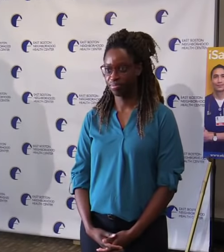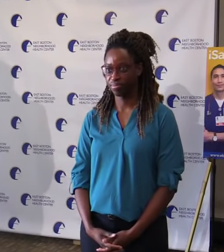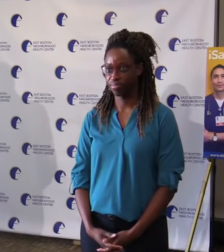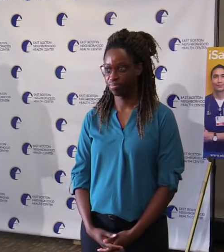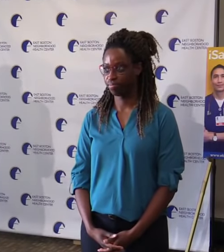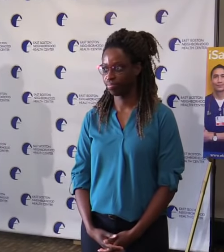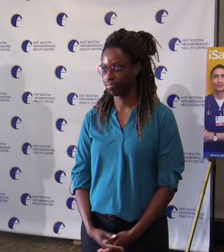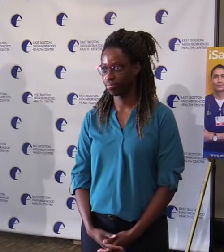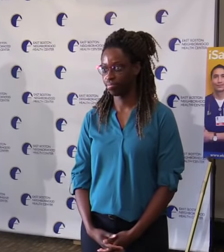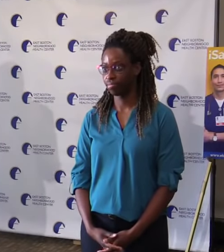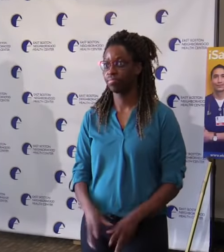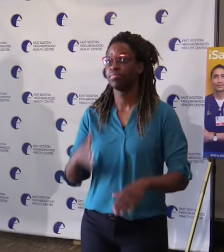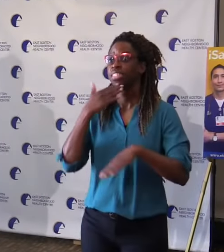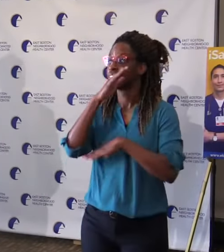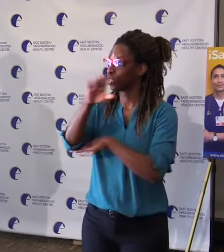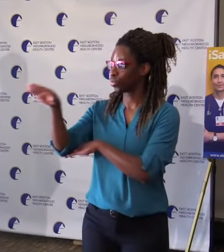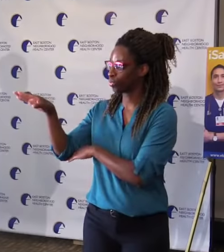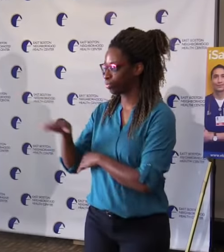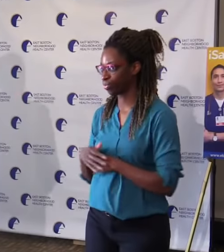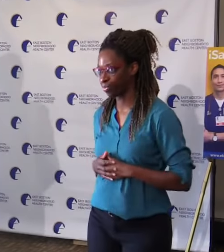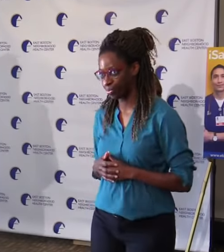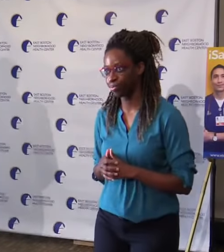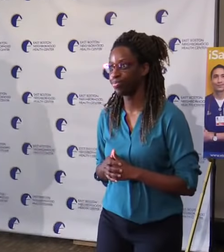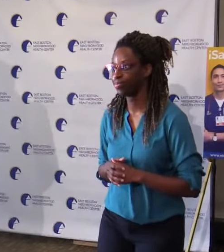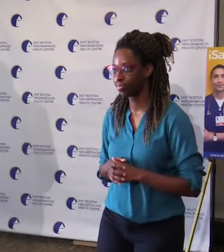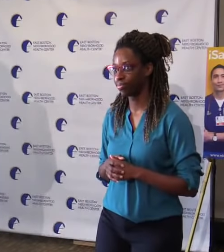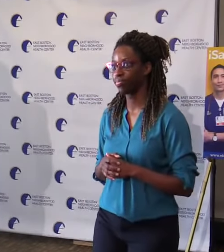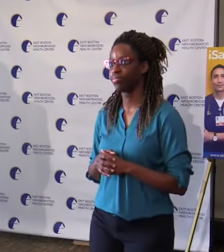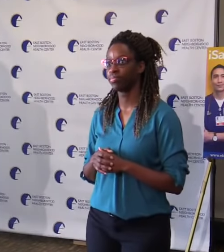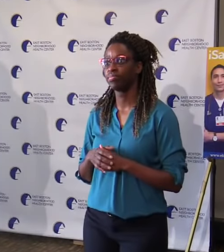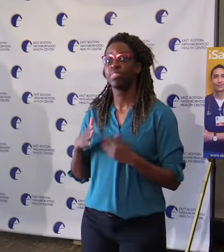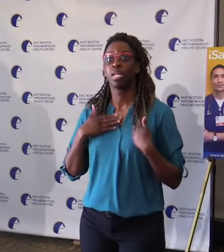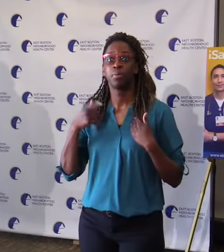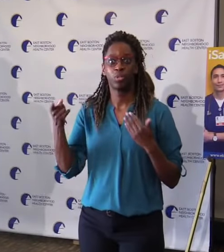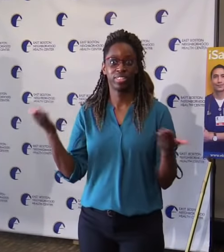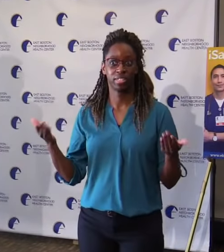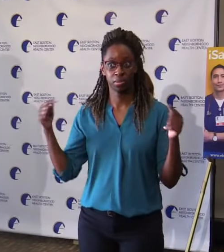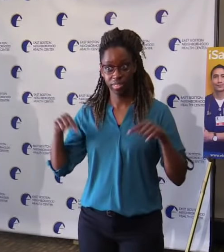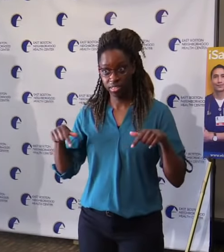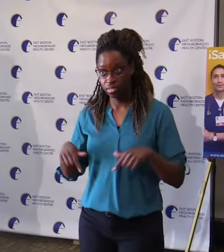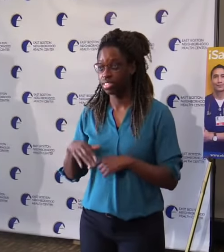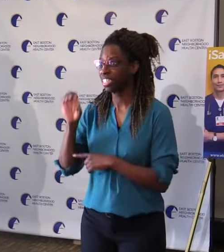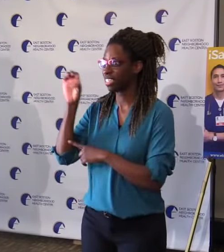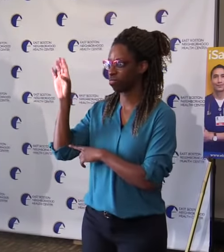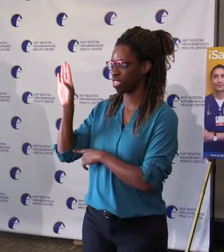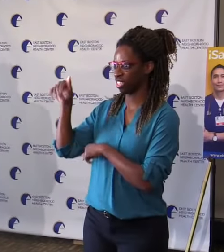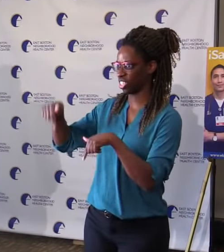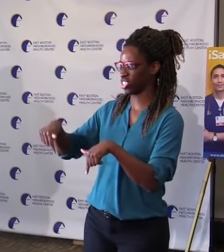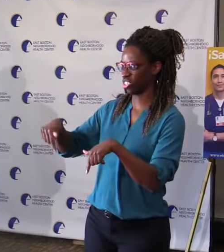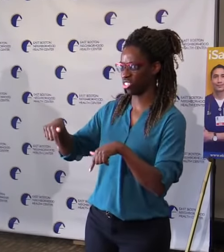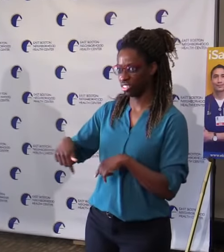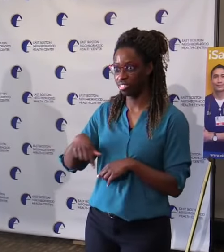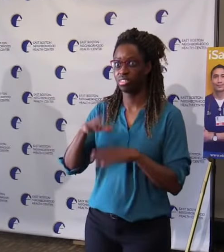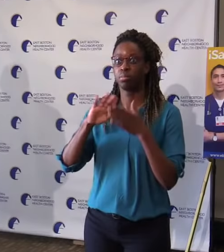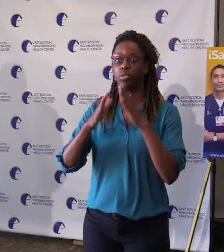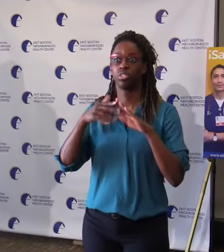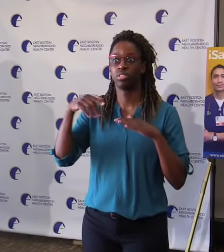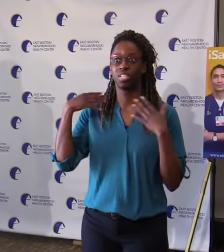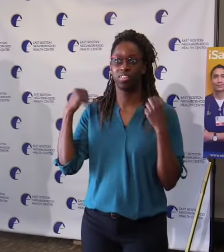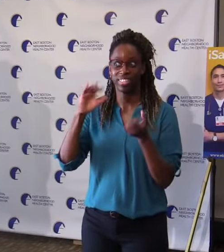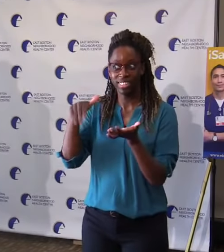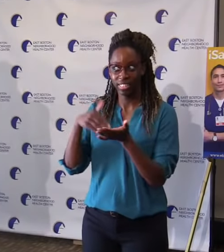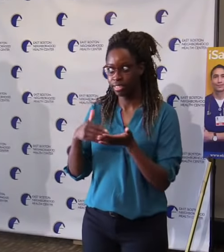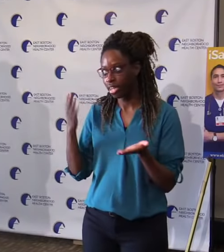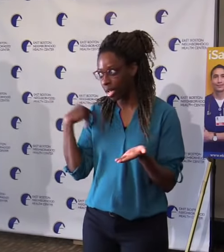Good afternoon. We're pleased to be here at the East Boston Neighborhood Health Center again. Thank you to Manny